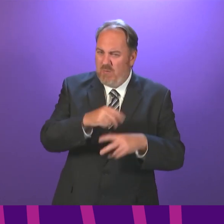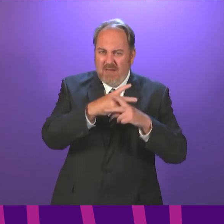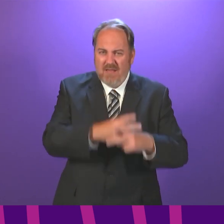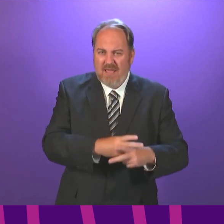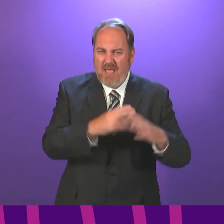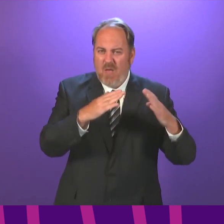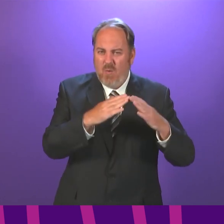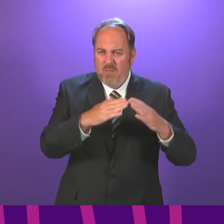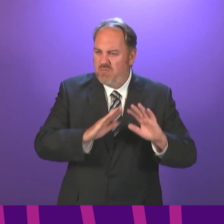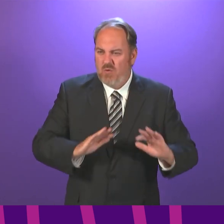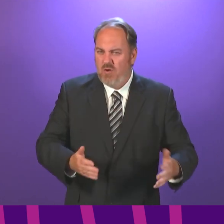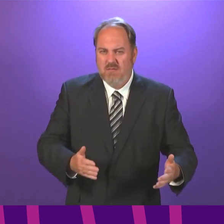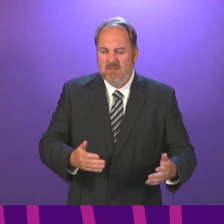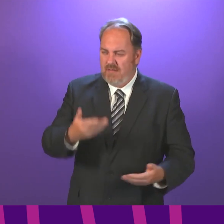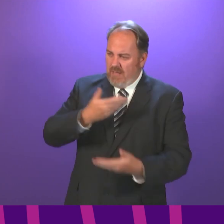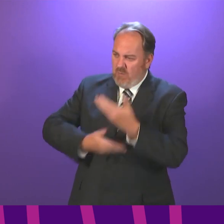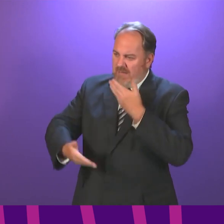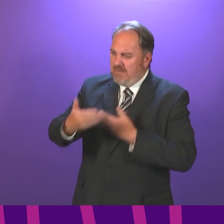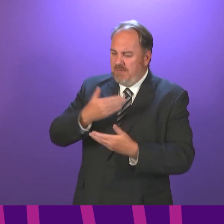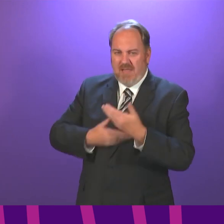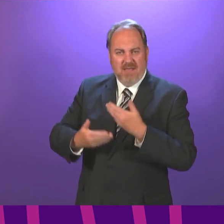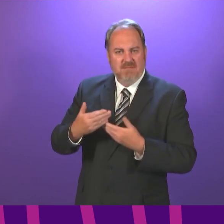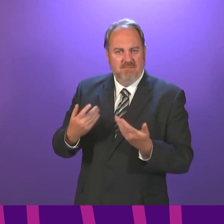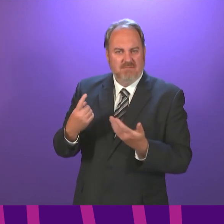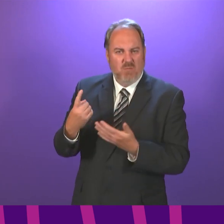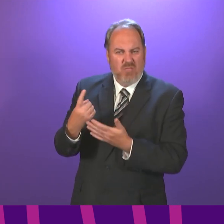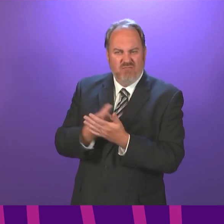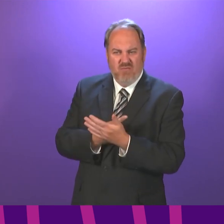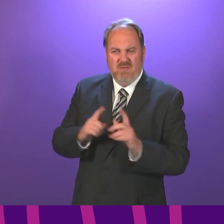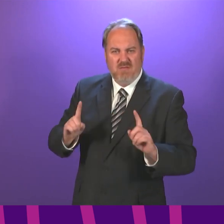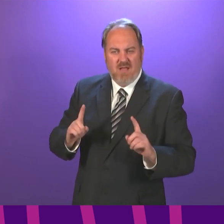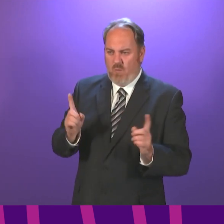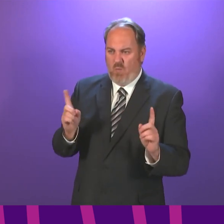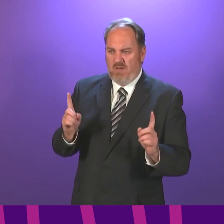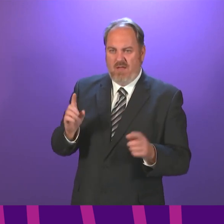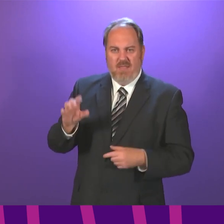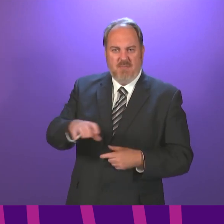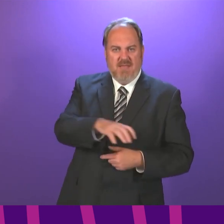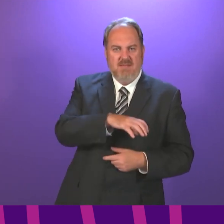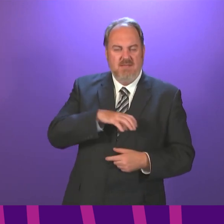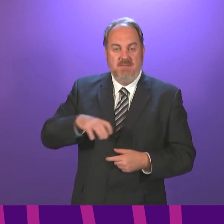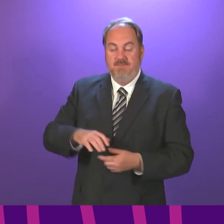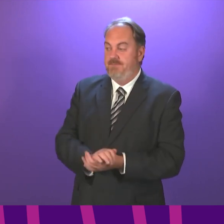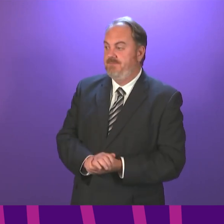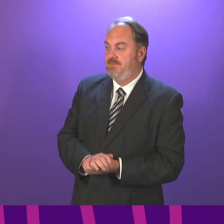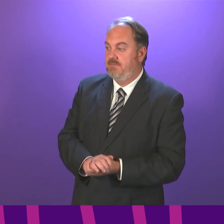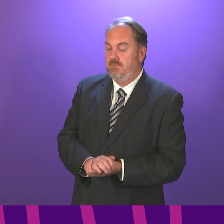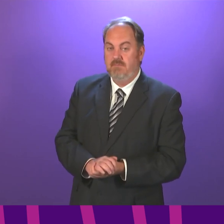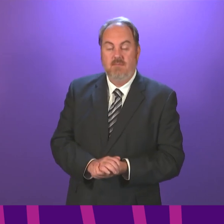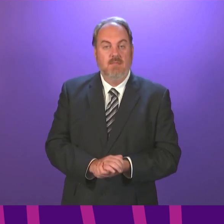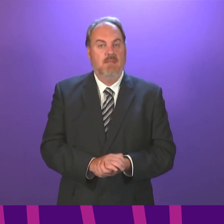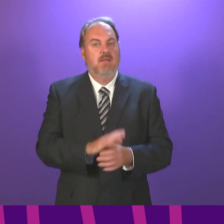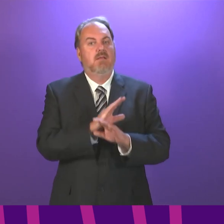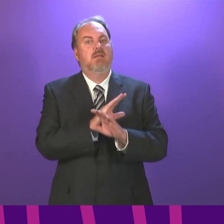and continue to be subject to restrictions on visiting? First Minister. do not